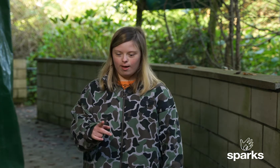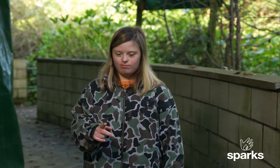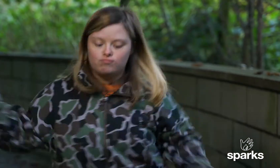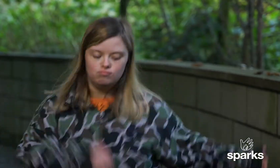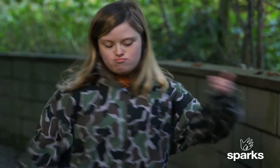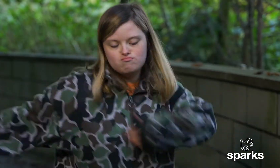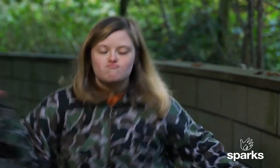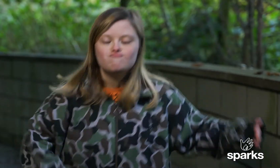again.